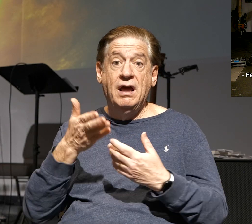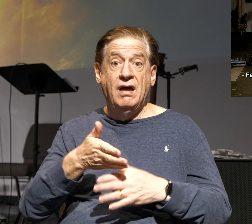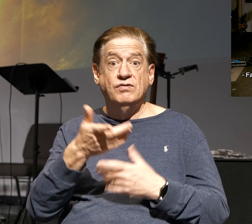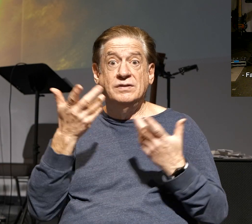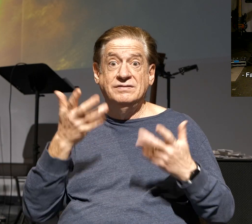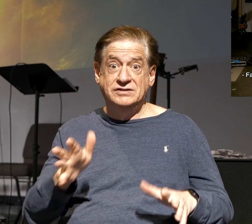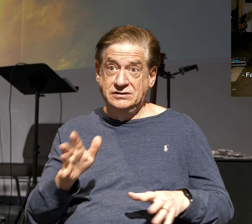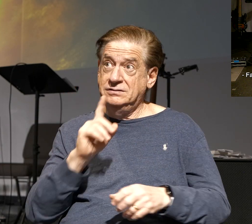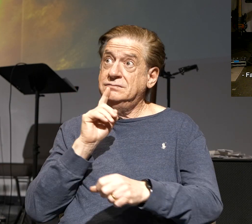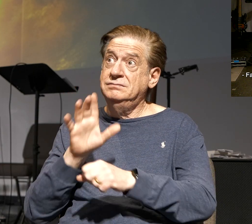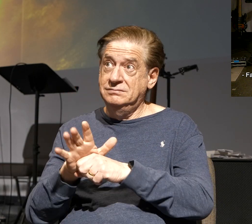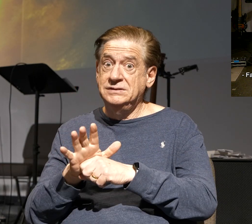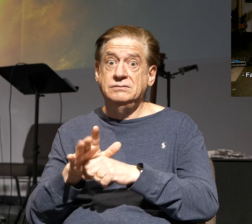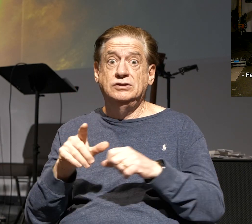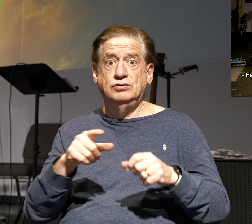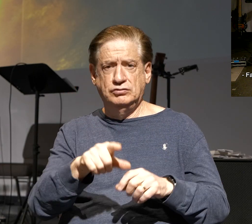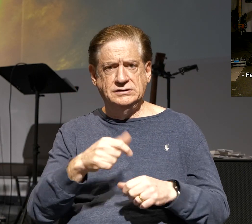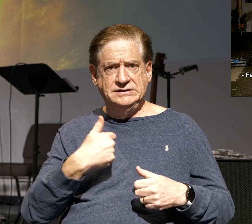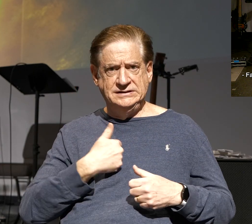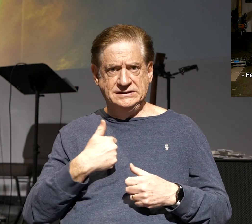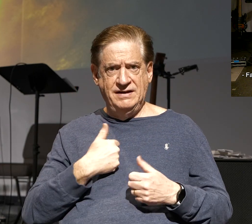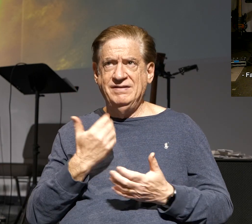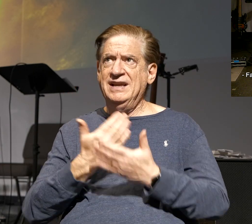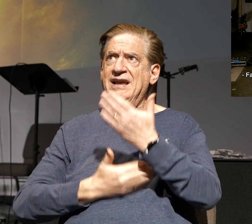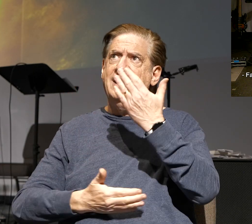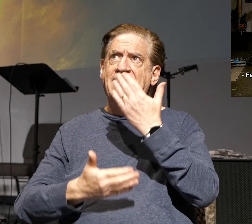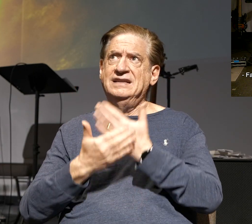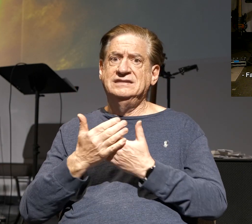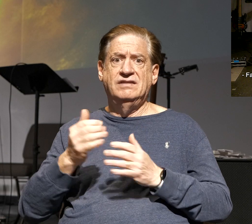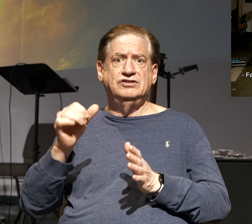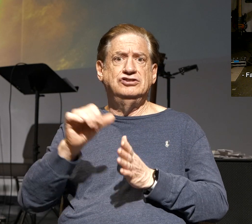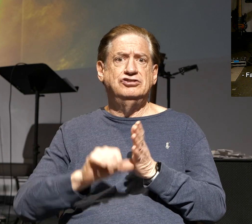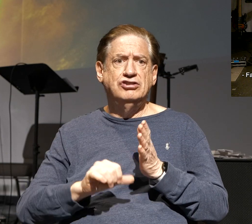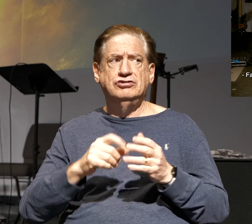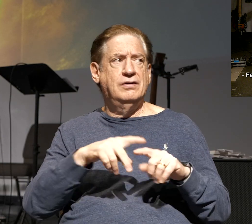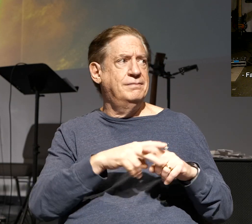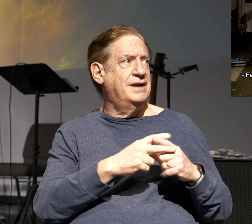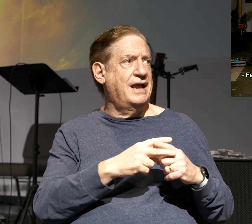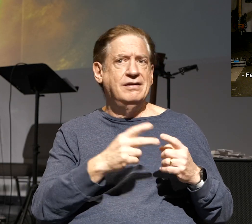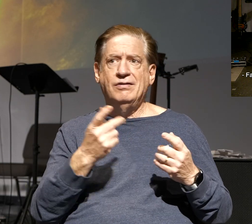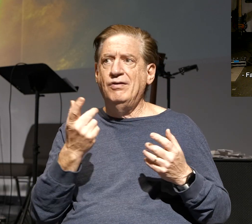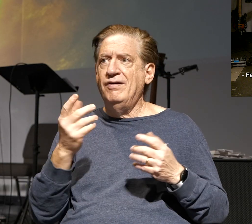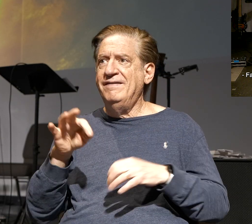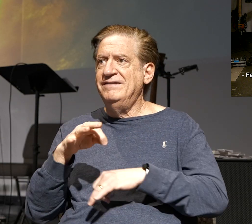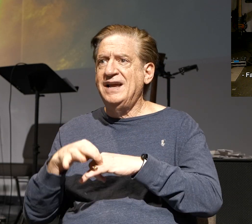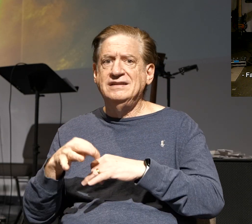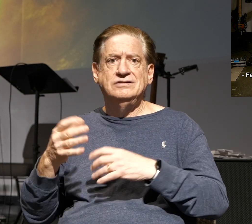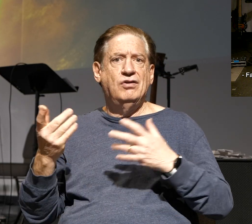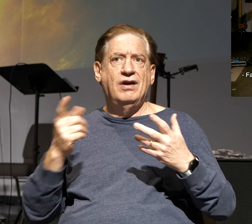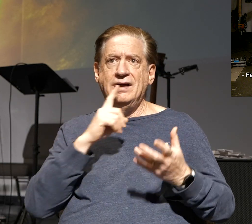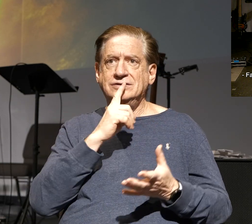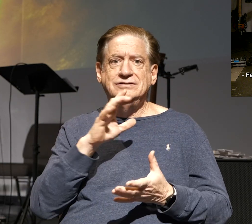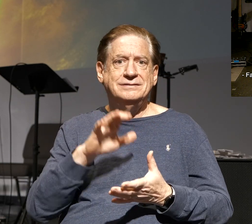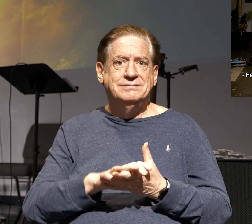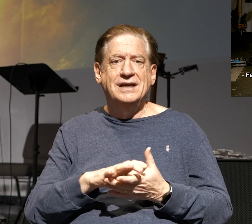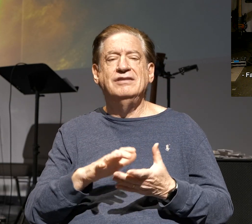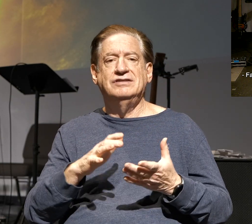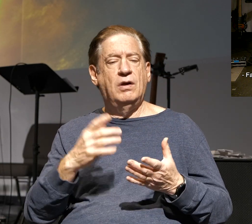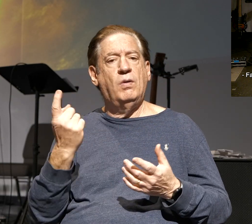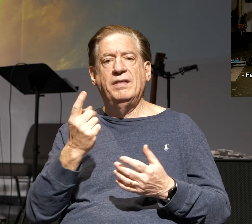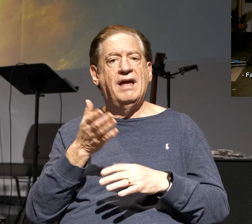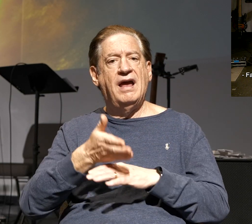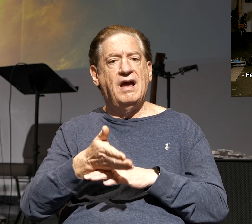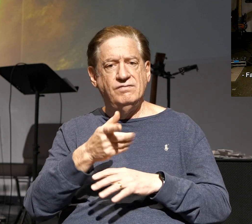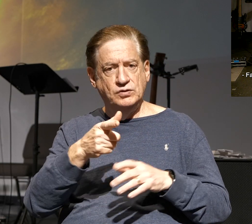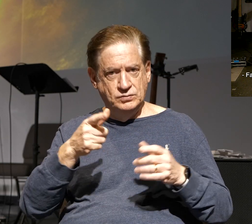you've done that, and you've put yourself in the hands of a surgeon or a mechanic or a fiancé and actually marry, only